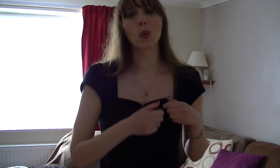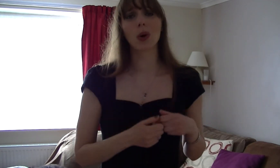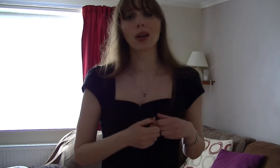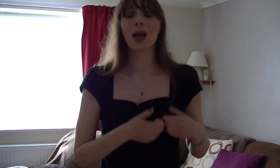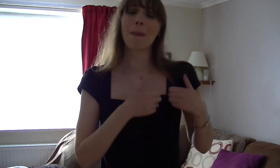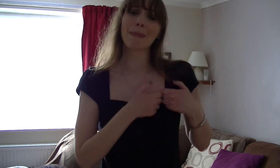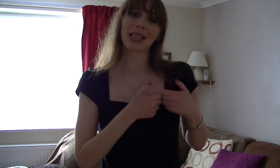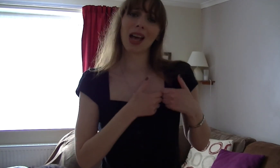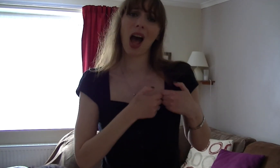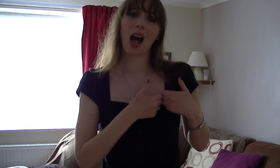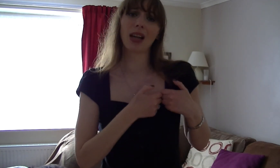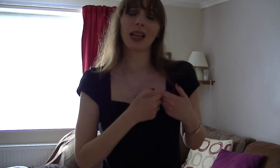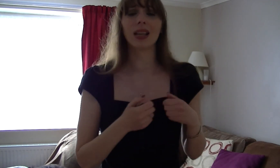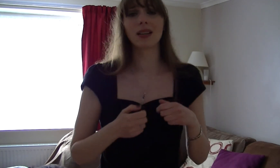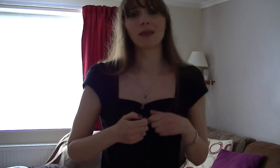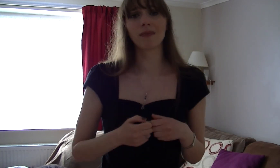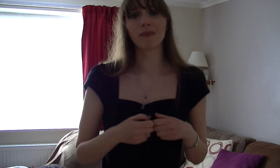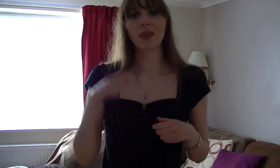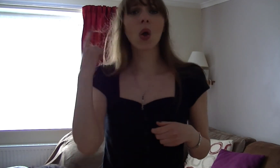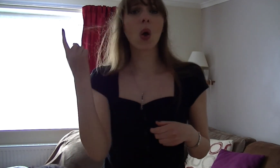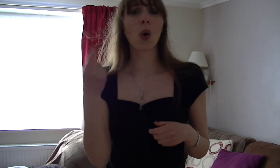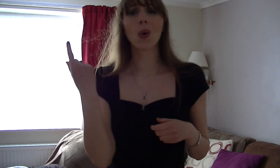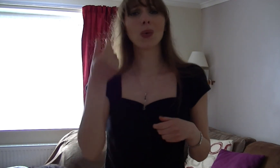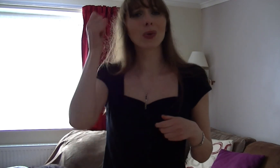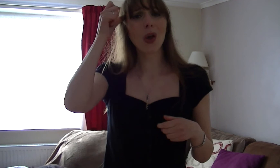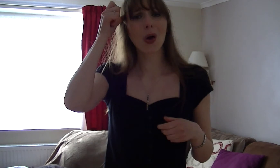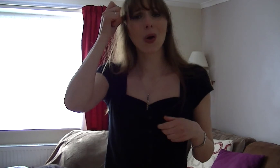My darling Who knew